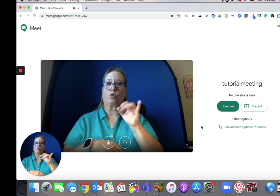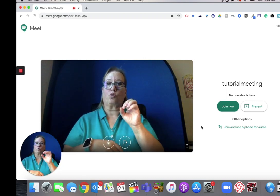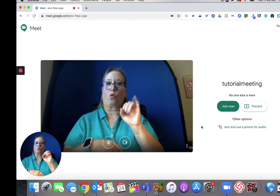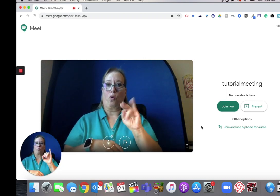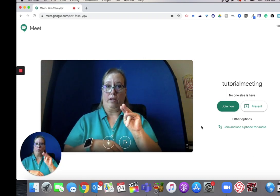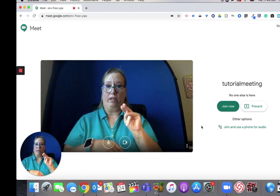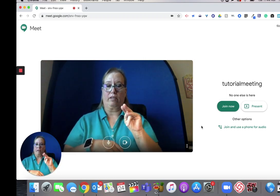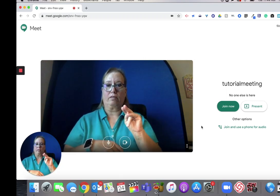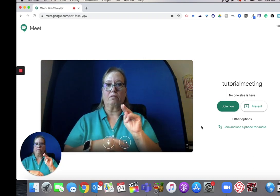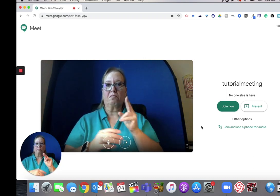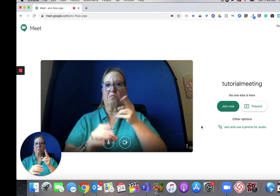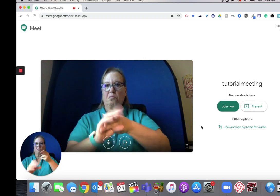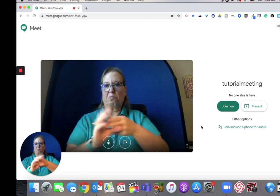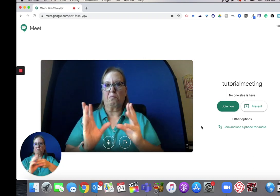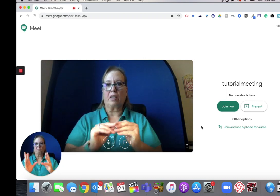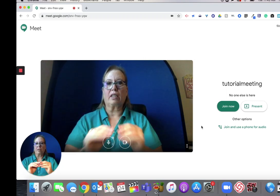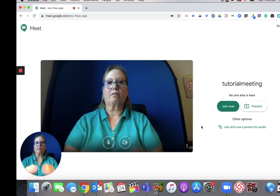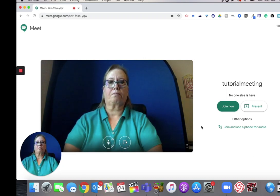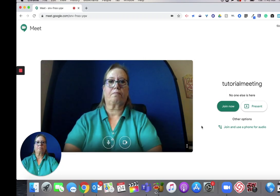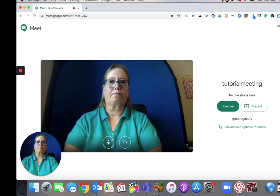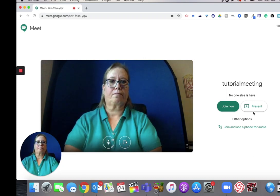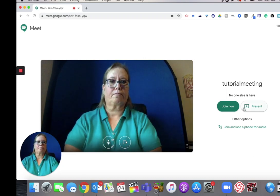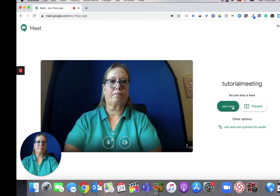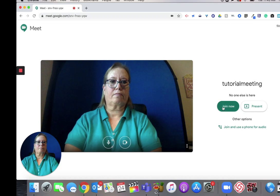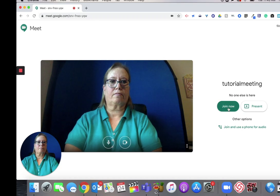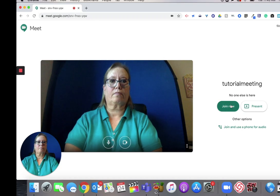I need to click join and that way I can join the meeting.